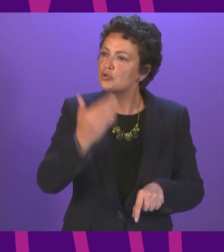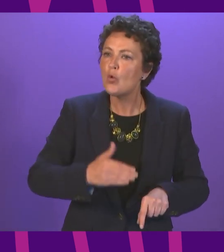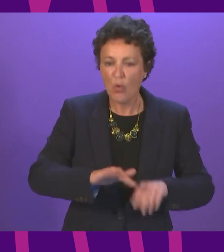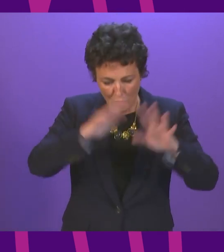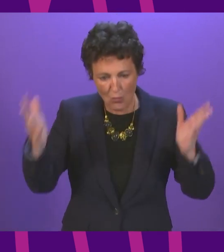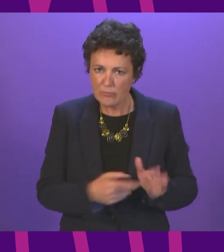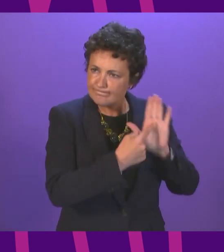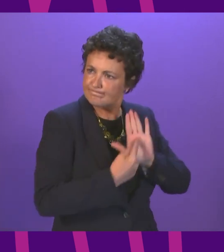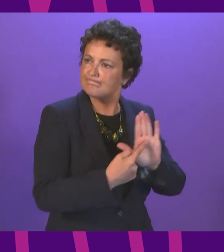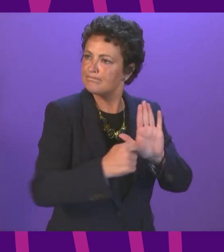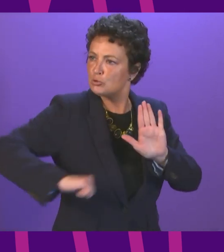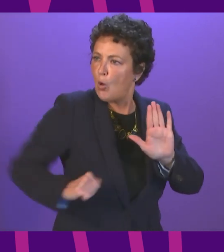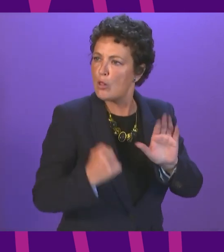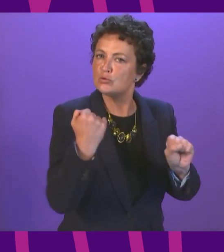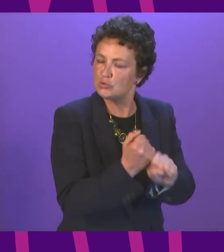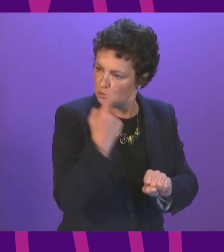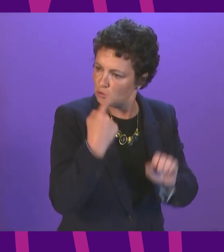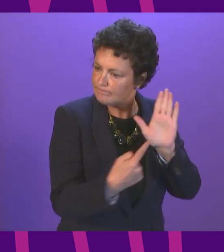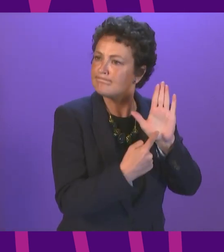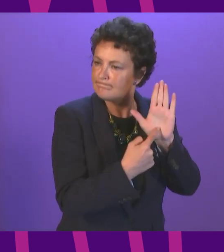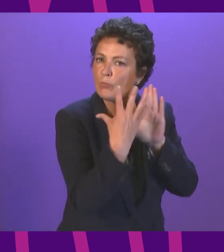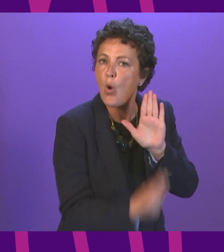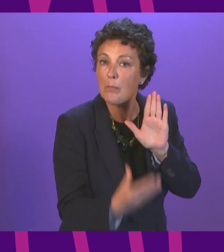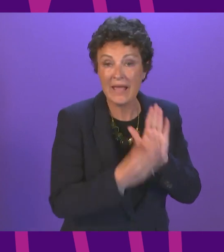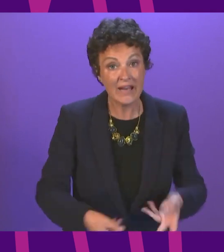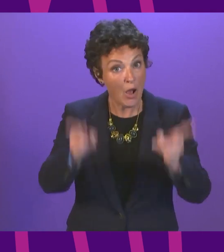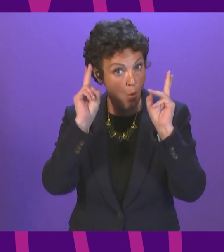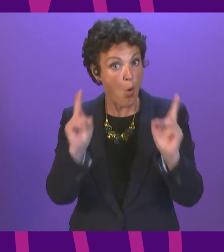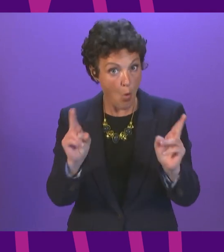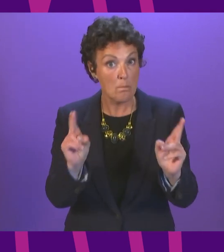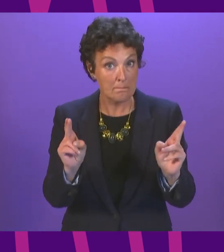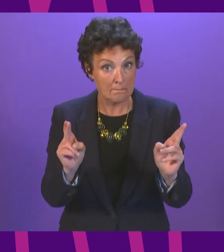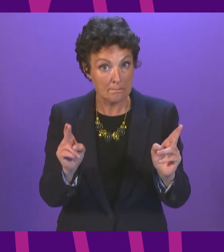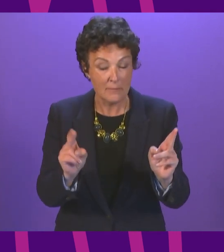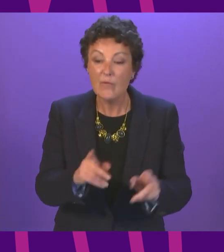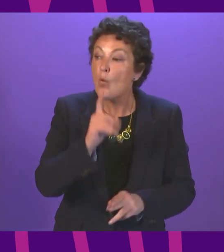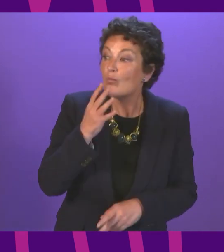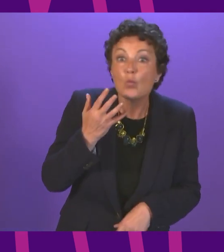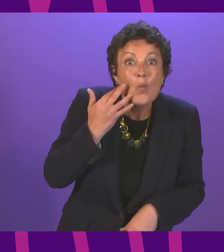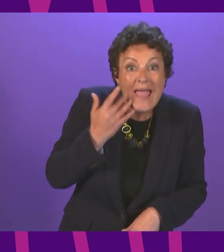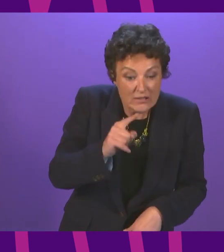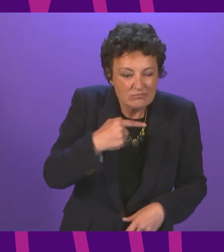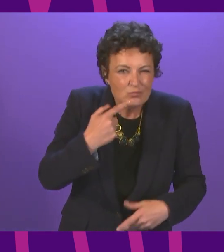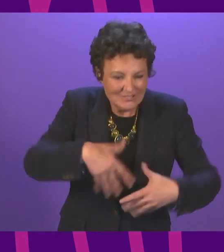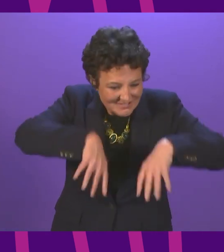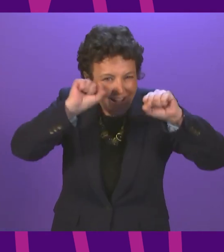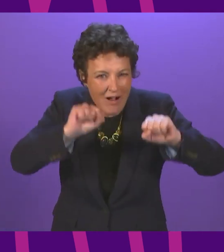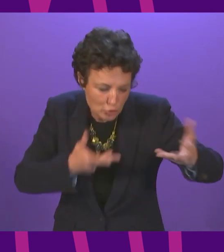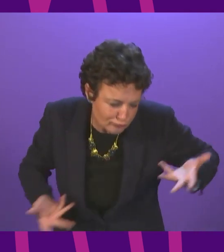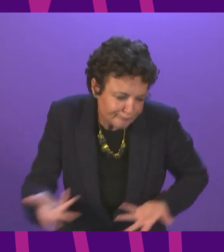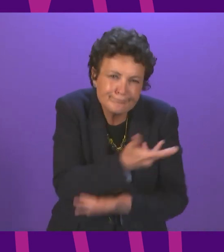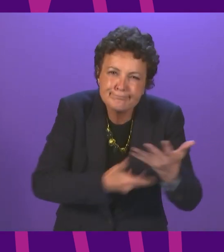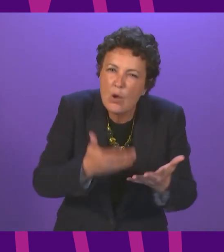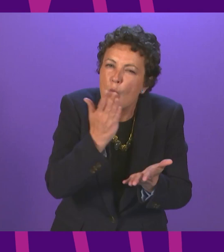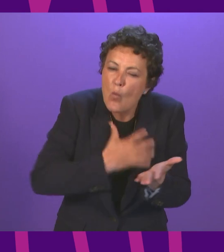hope that the question and the tone of the question, which I welcome, is a signal that when it comes to the detail of what is needed to meet these